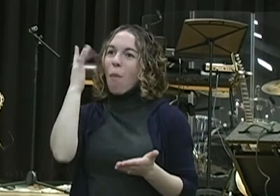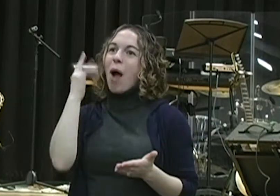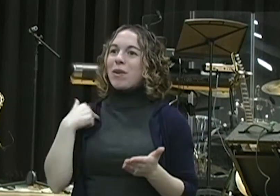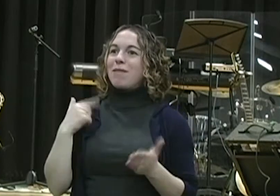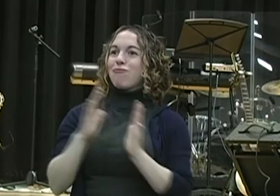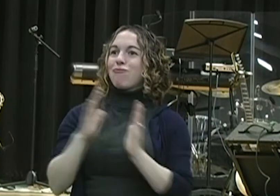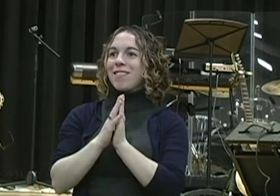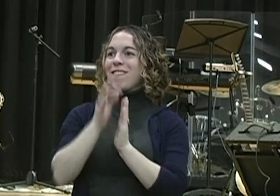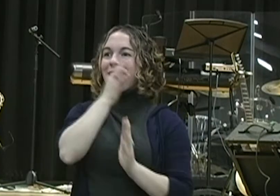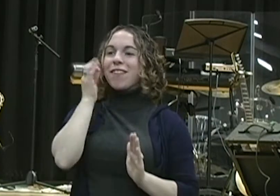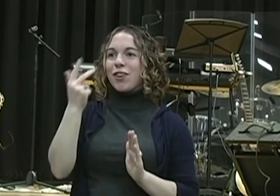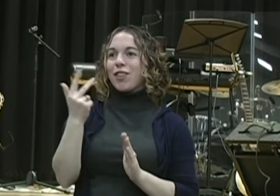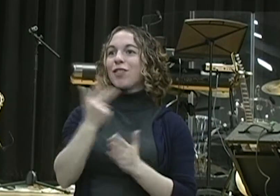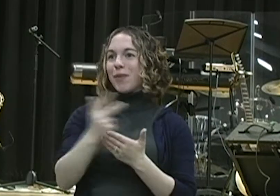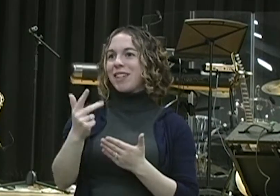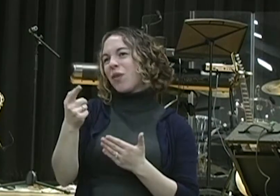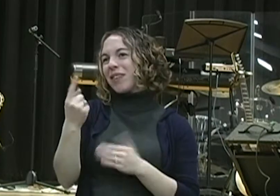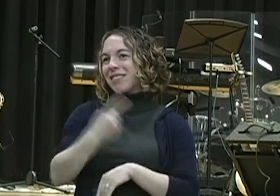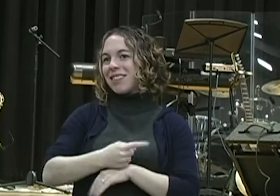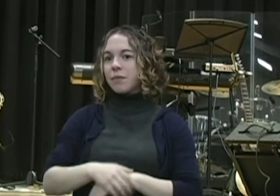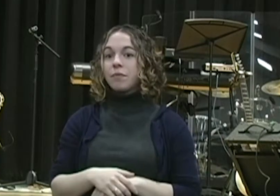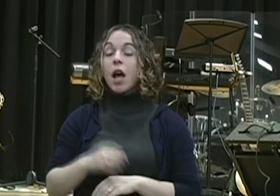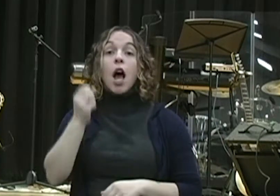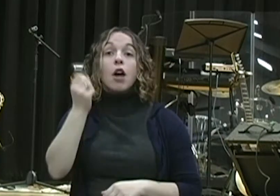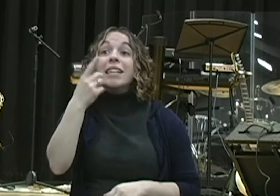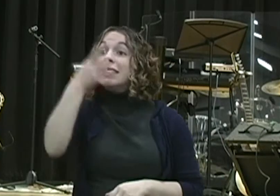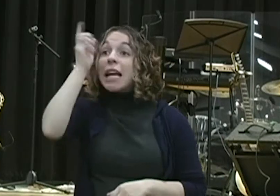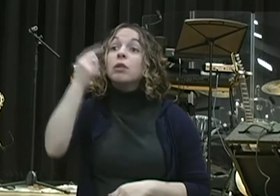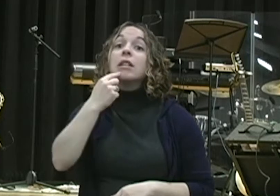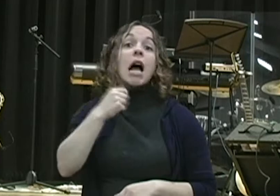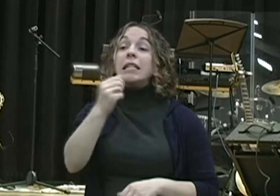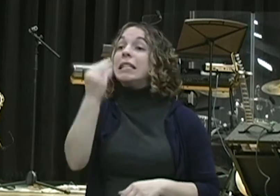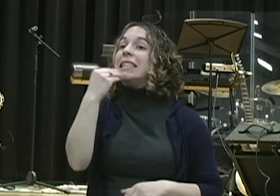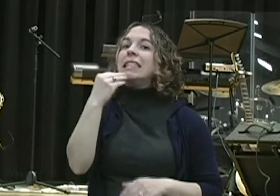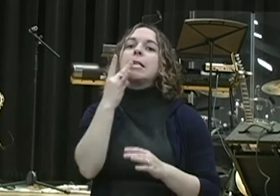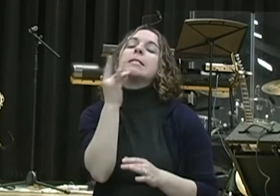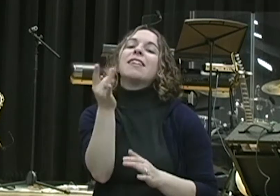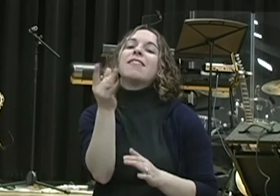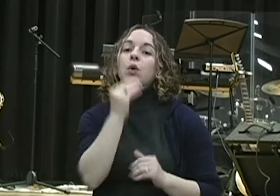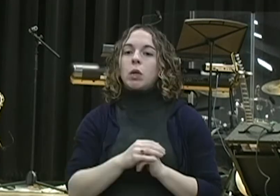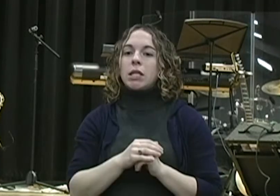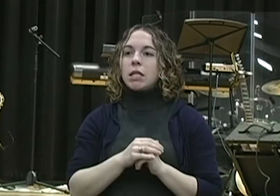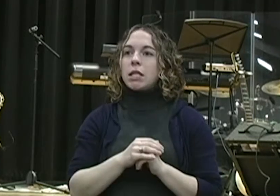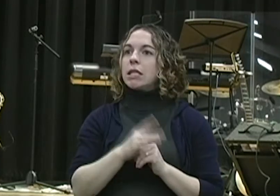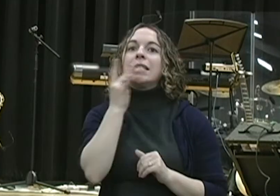how he fasted. I did not eat any tasty food. How many people know what tasty food is? Tasty food. Amen.